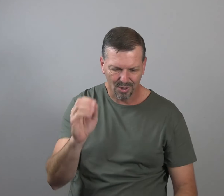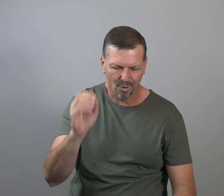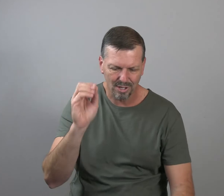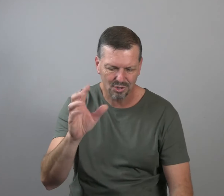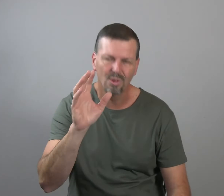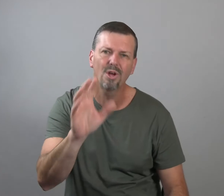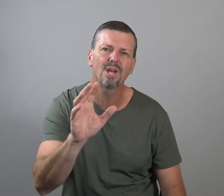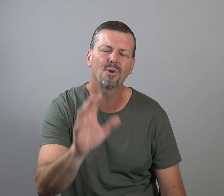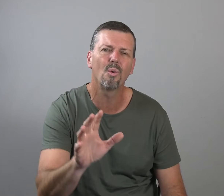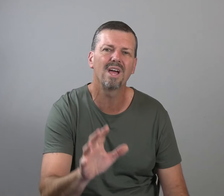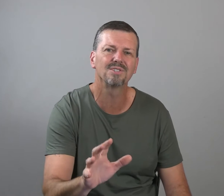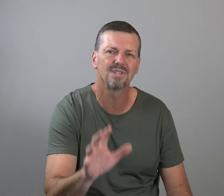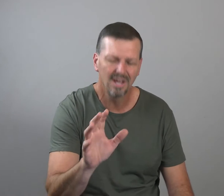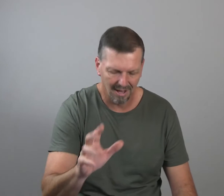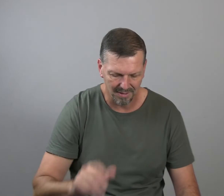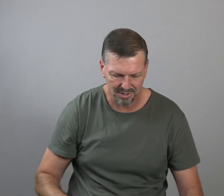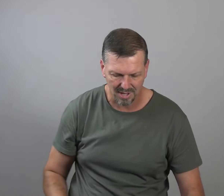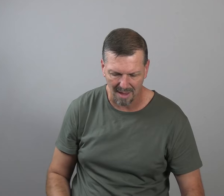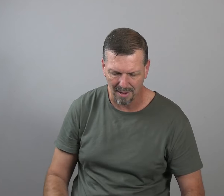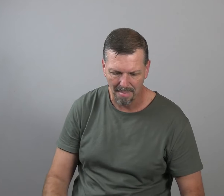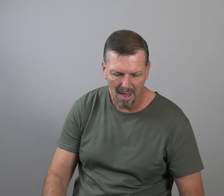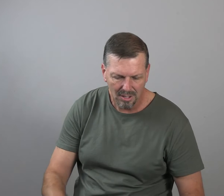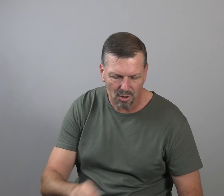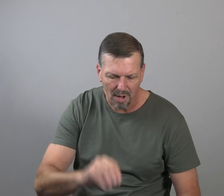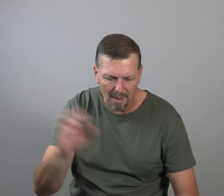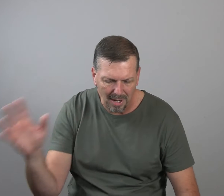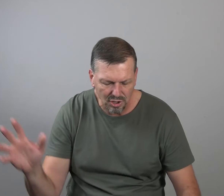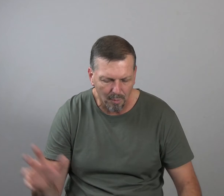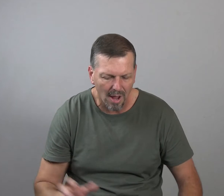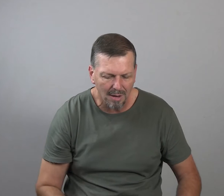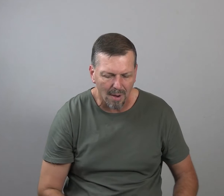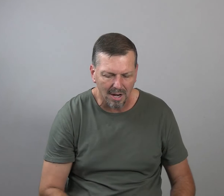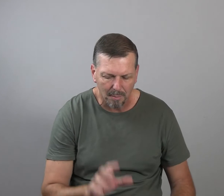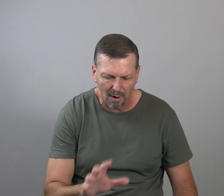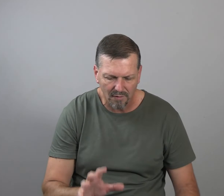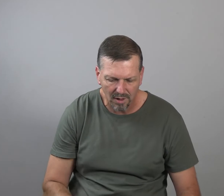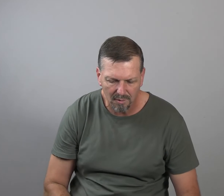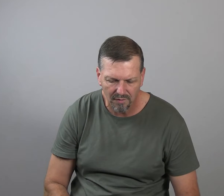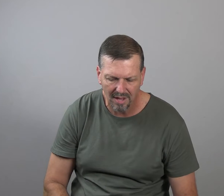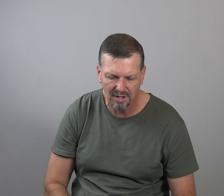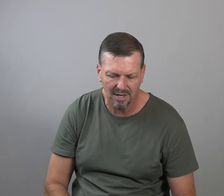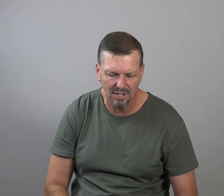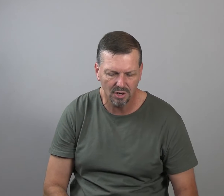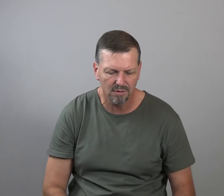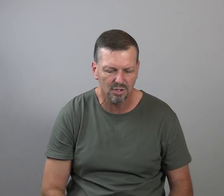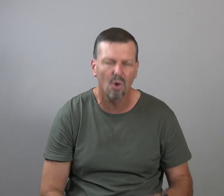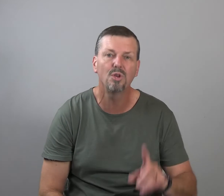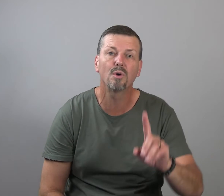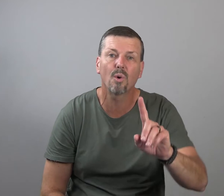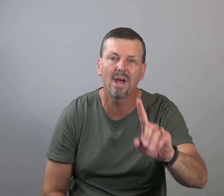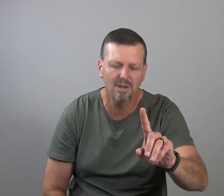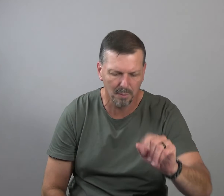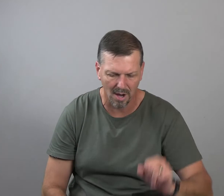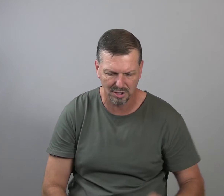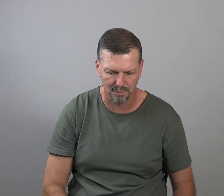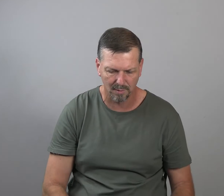glorious truth. Look at the rest of this statement. So God made your brain and body to perfectly reflect the condition of your soul. You were created to prosper.